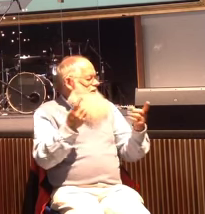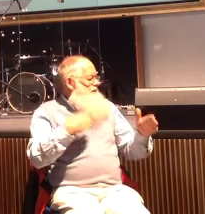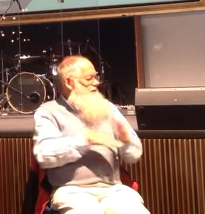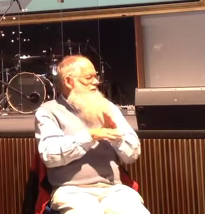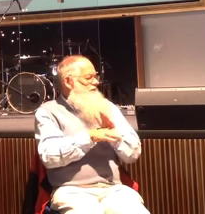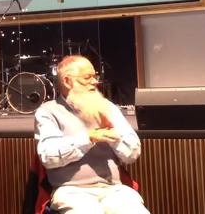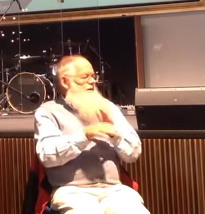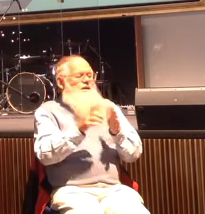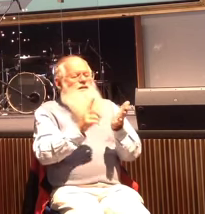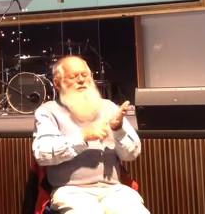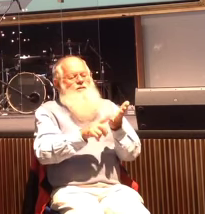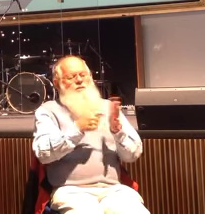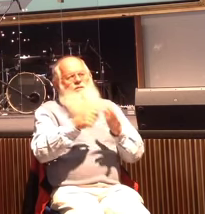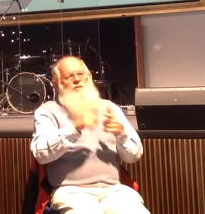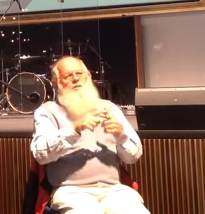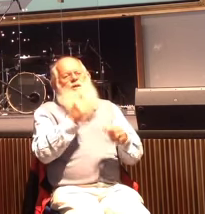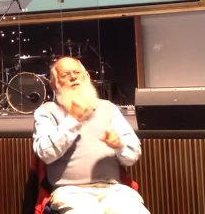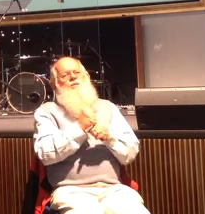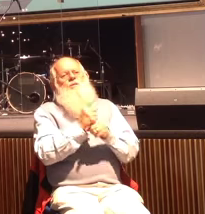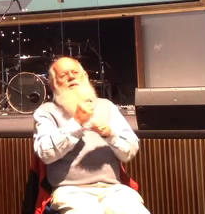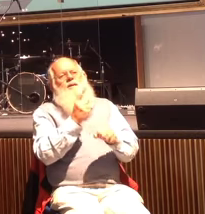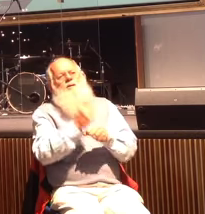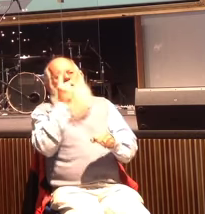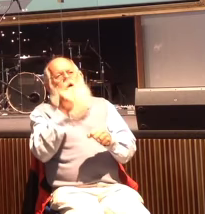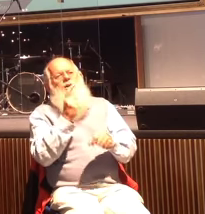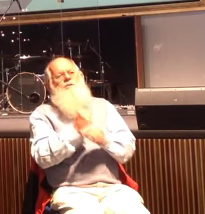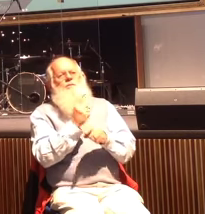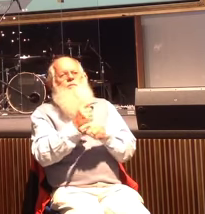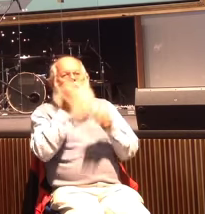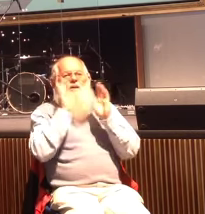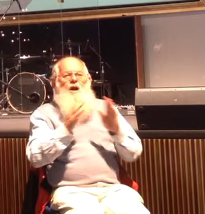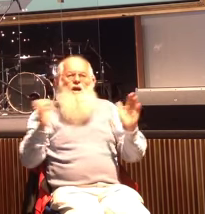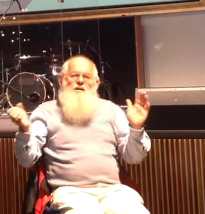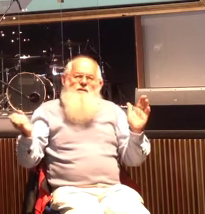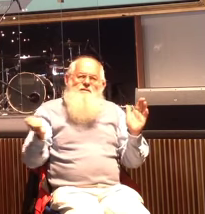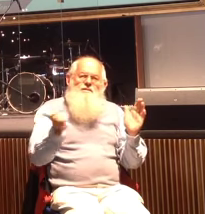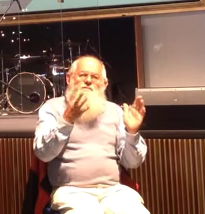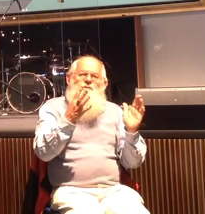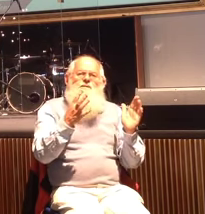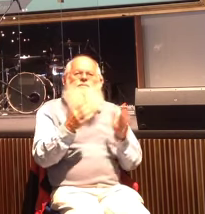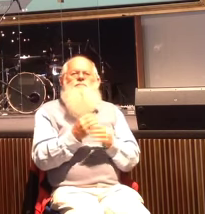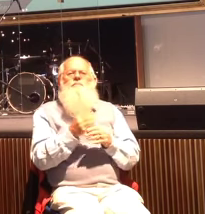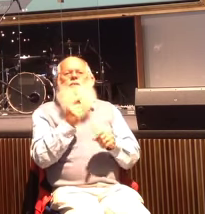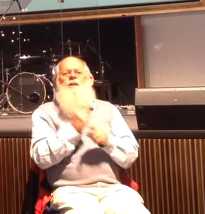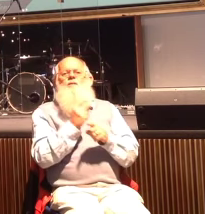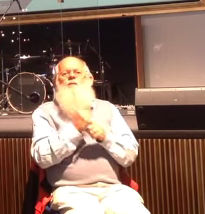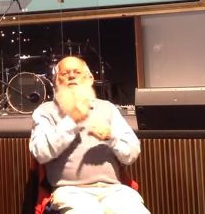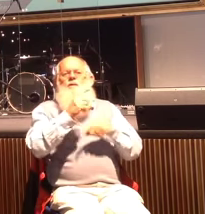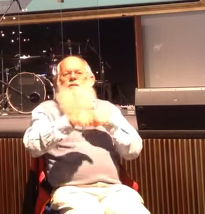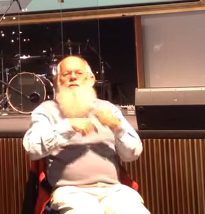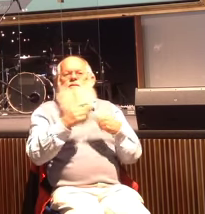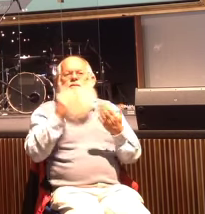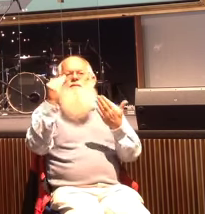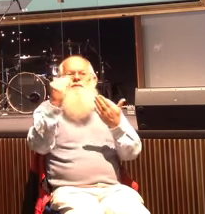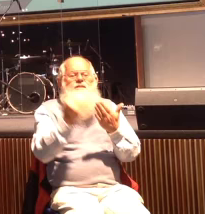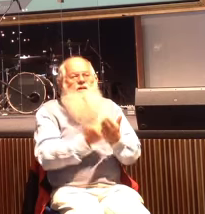Luke. It talks about God. It talks about the Holy Spirit, obviously, with Acts linked into that. It talks about salvation. But most